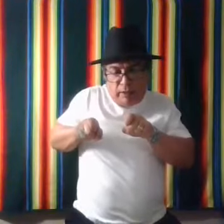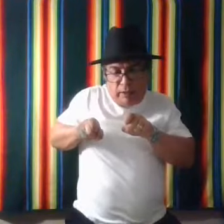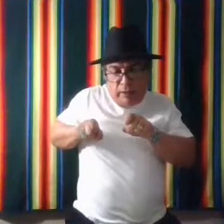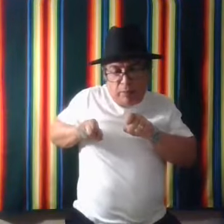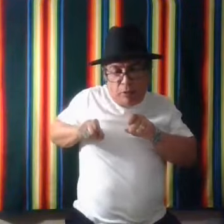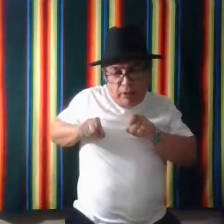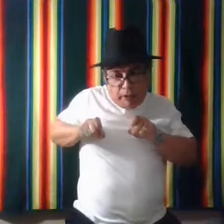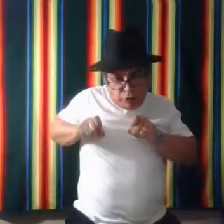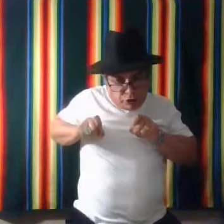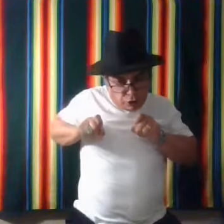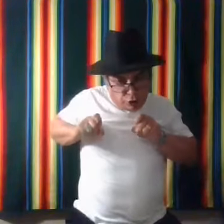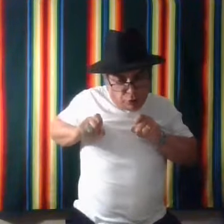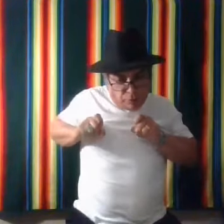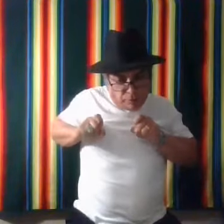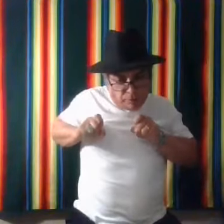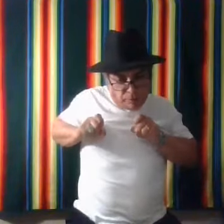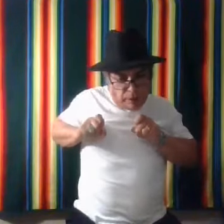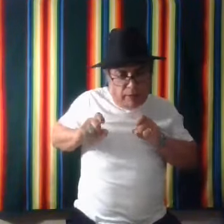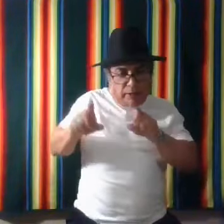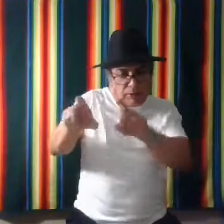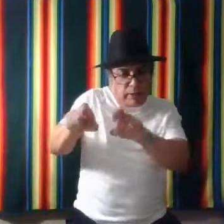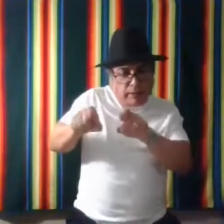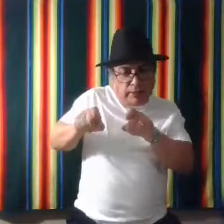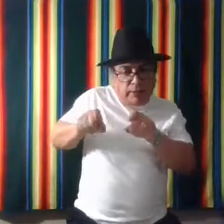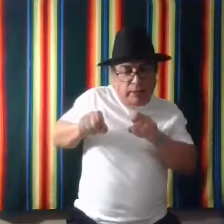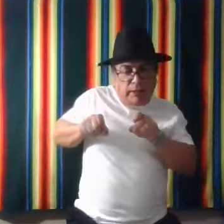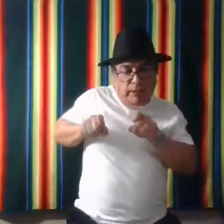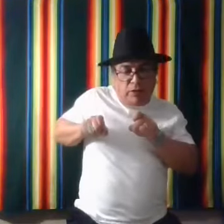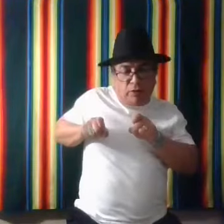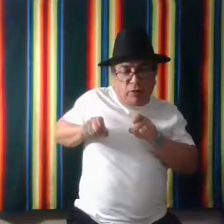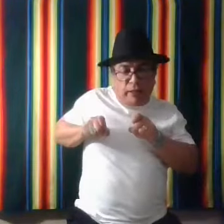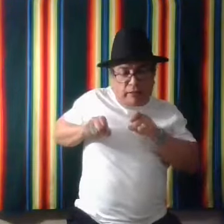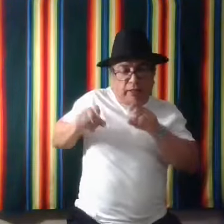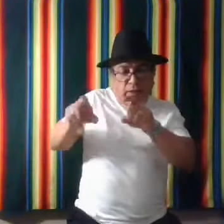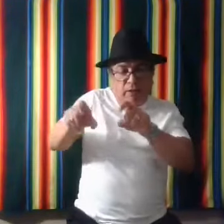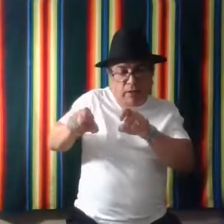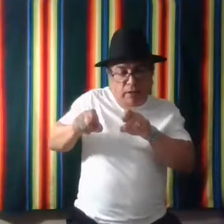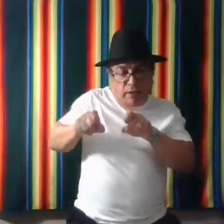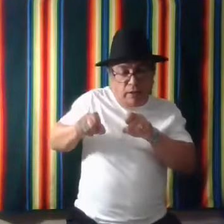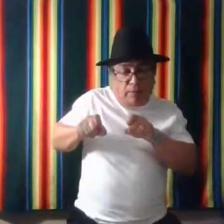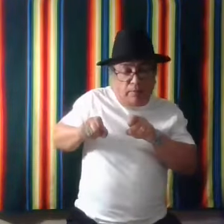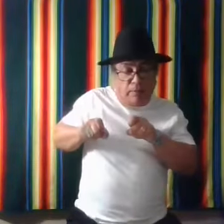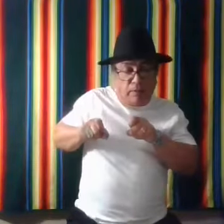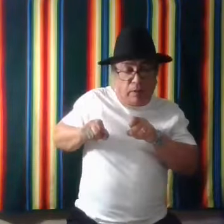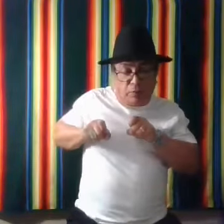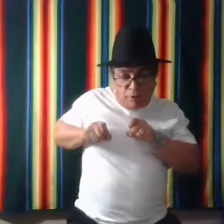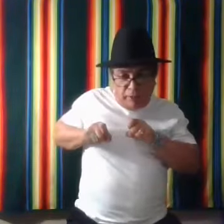And pulling it to you. Like this. That's how they do. How they done. Afraid.